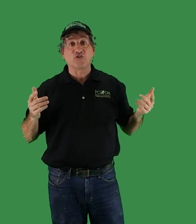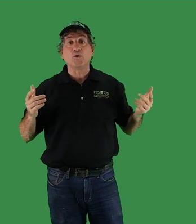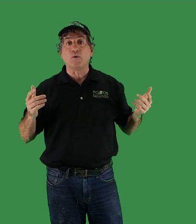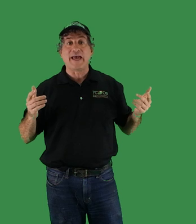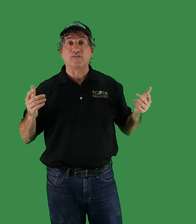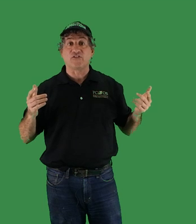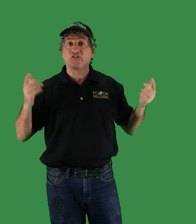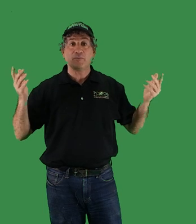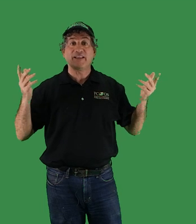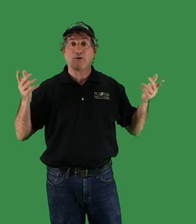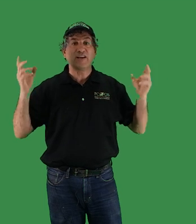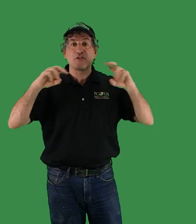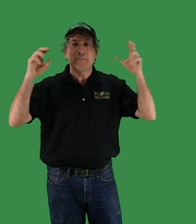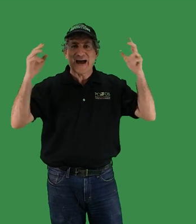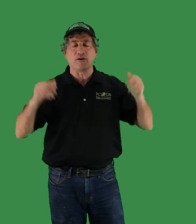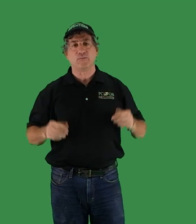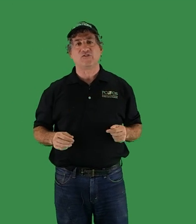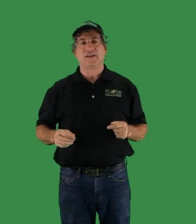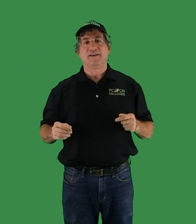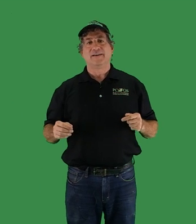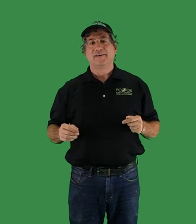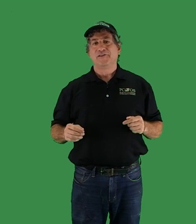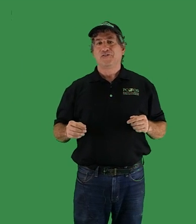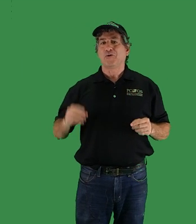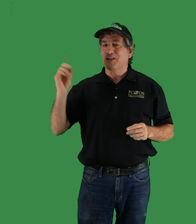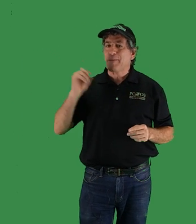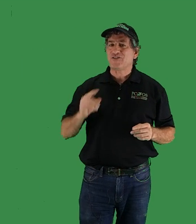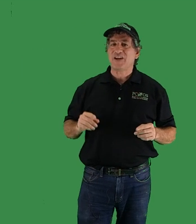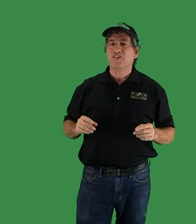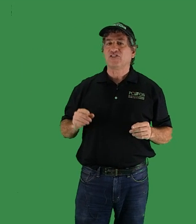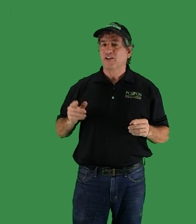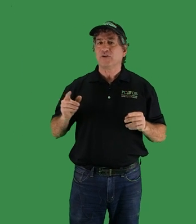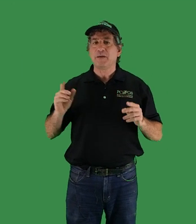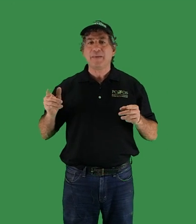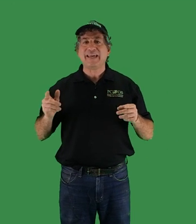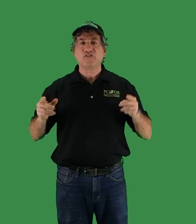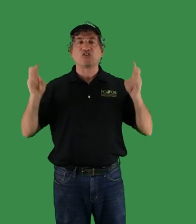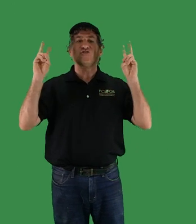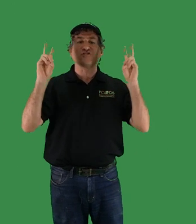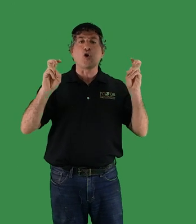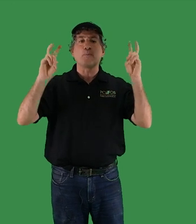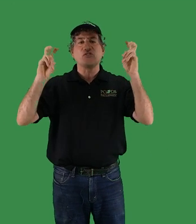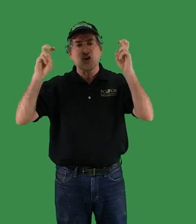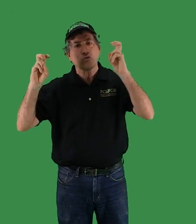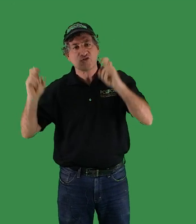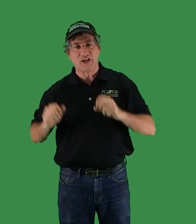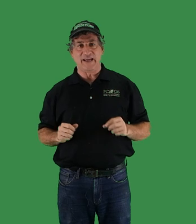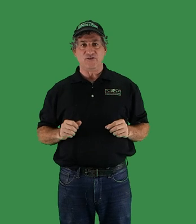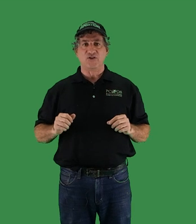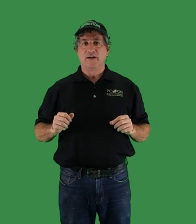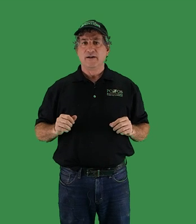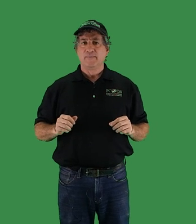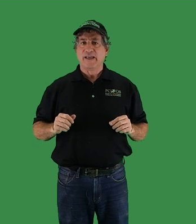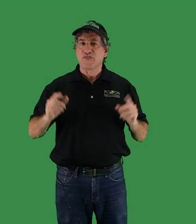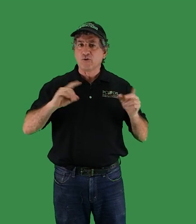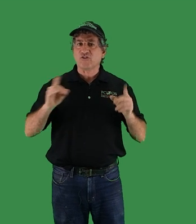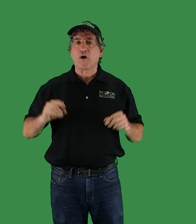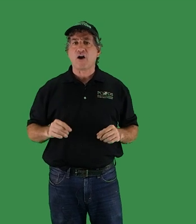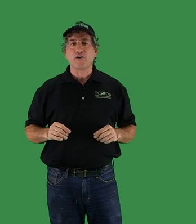too, hence the similarity of the biomes. So climate change literally means slope zone change. And those who argue